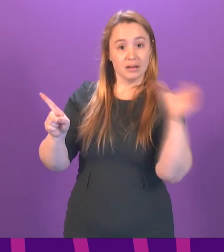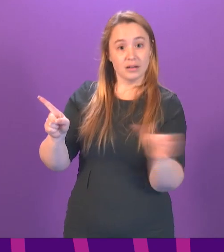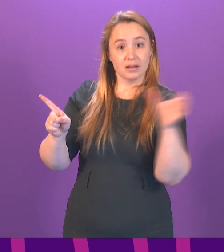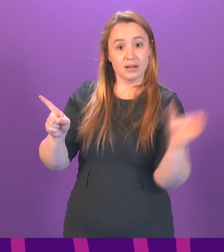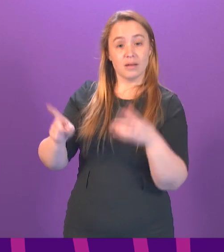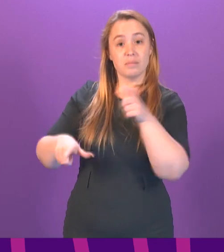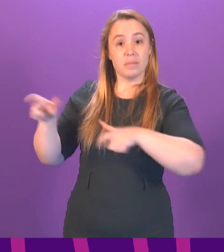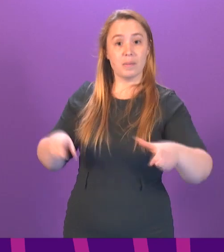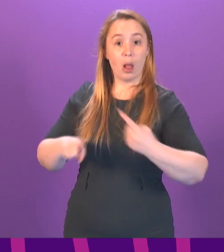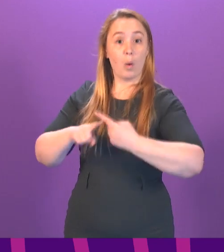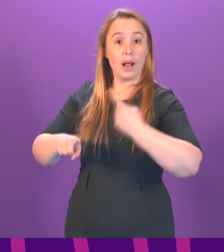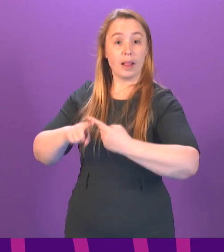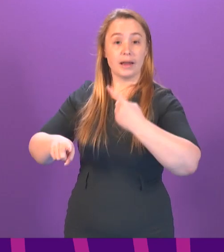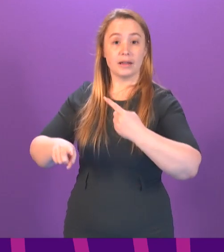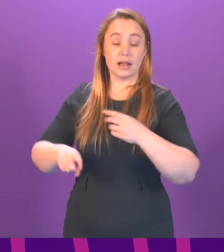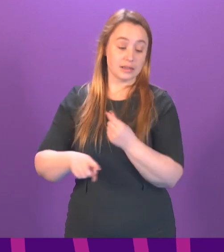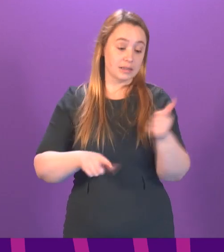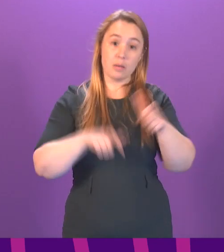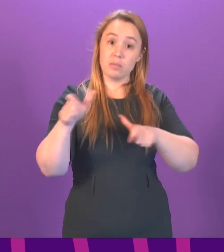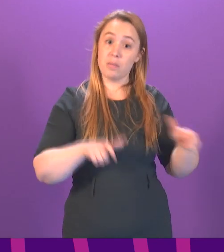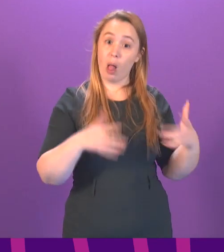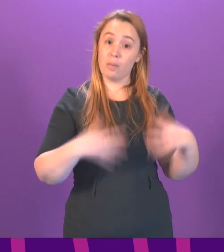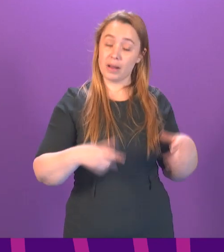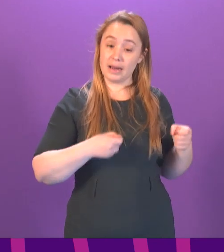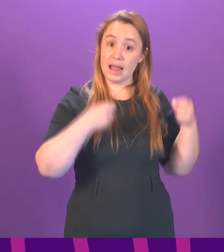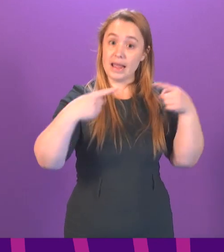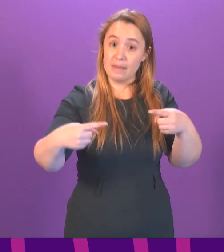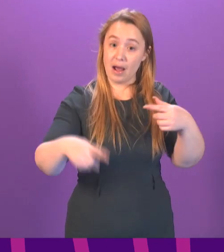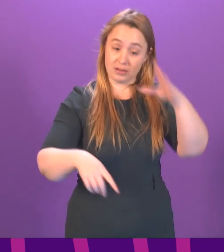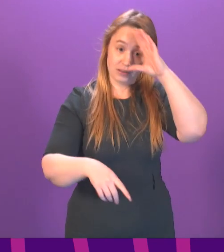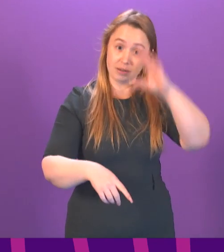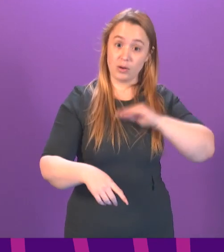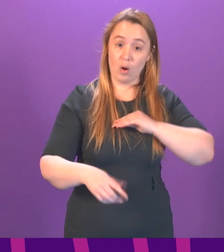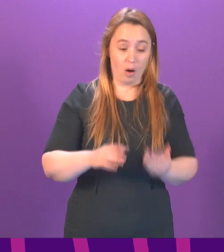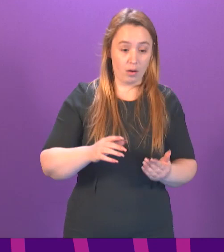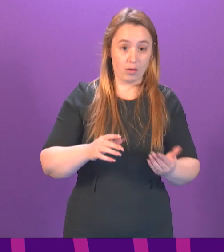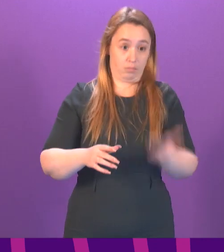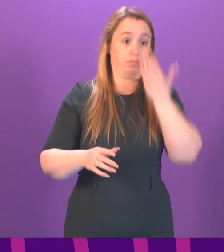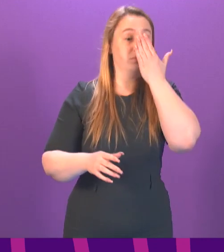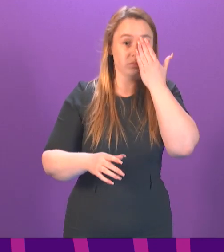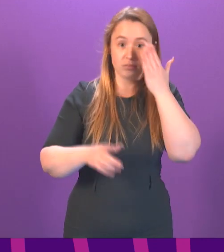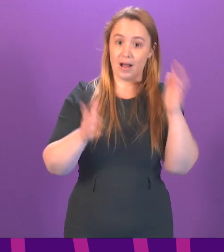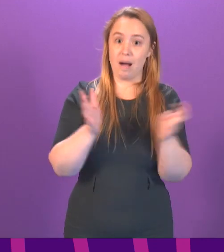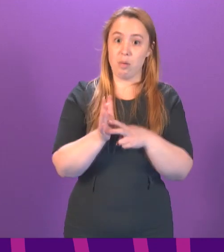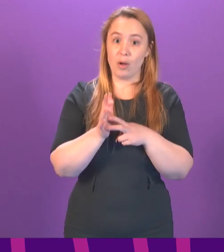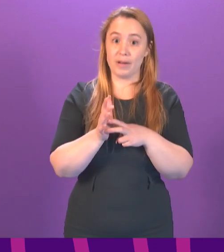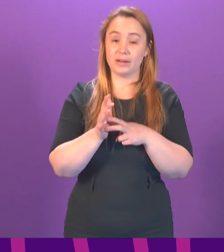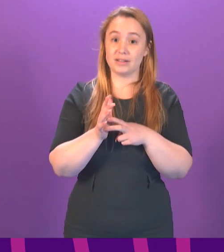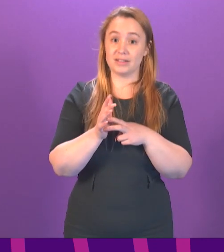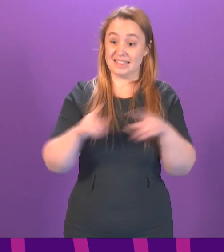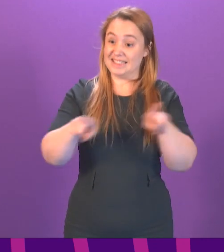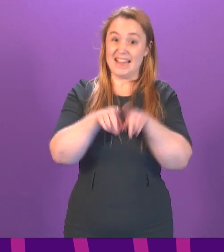others will have had emails from people who have had very short notice messages to ask if they can come for an appointment